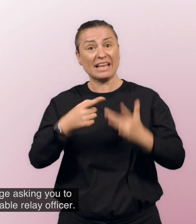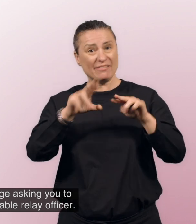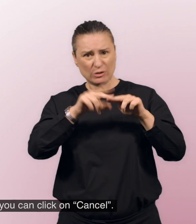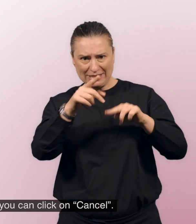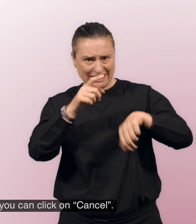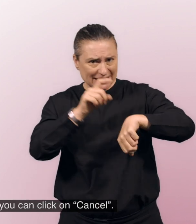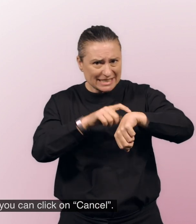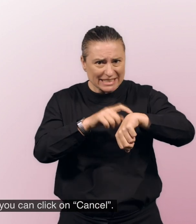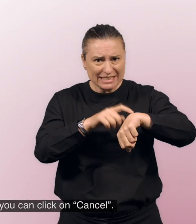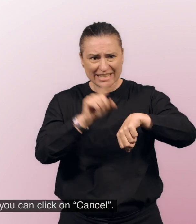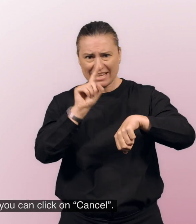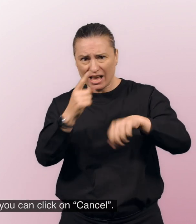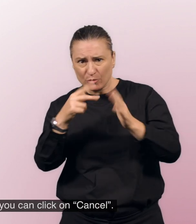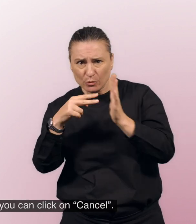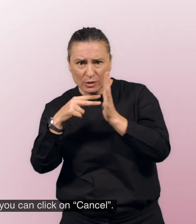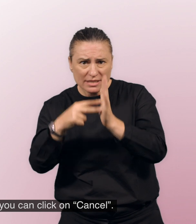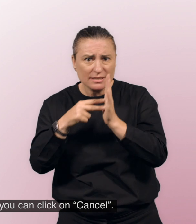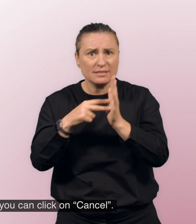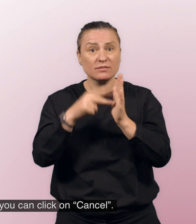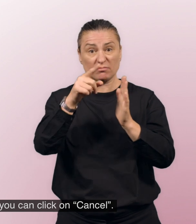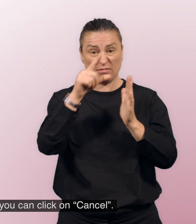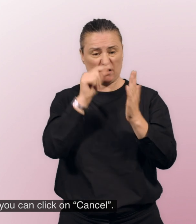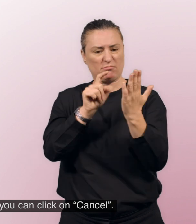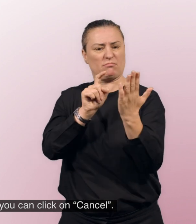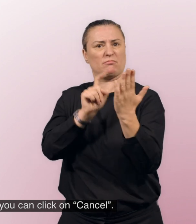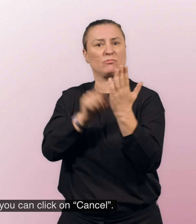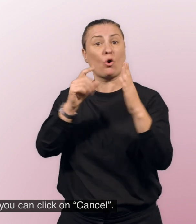If you don't have time to wait, you can click on Cancel.